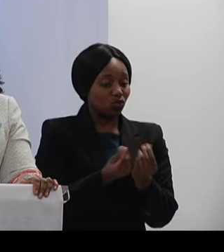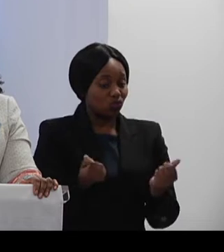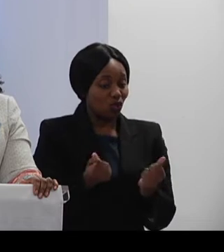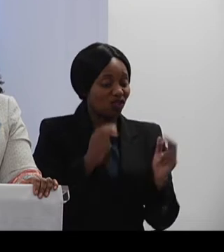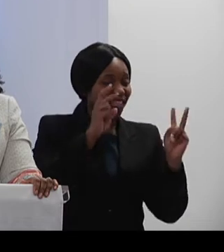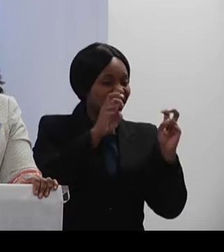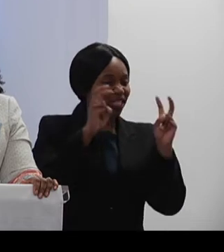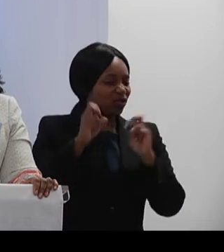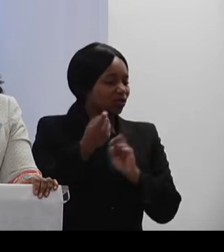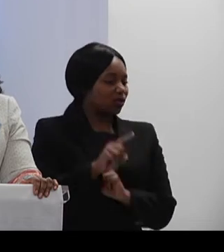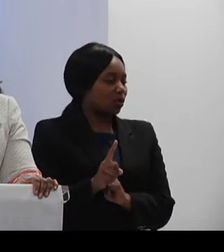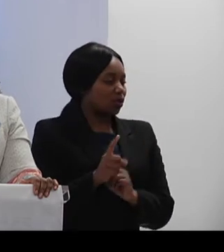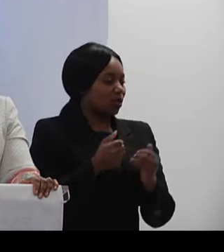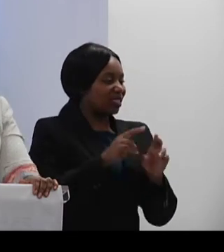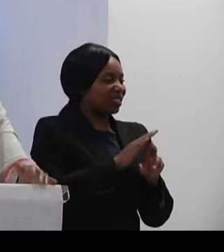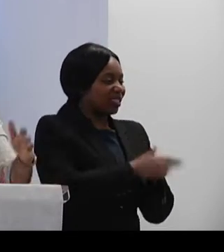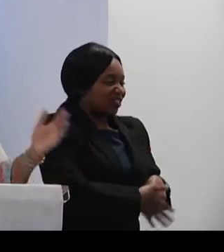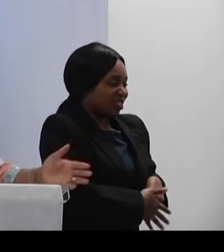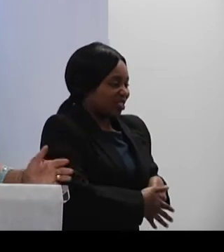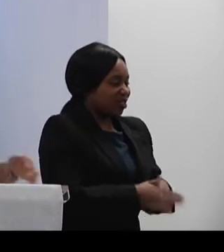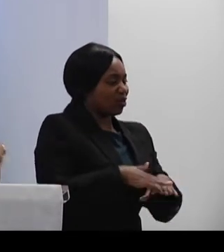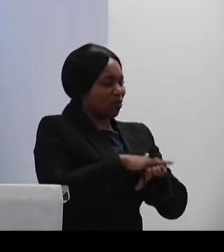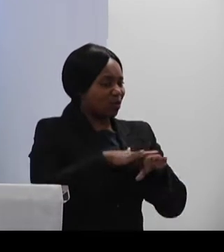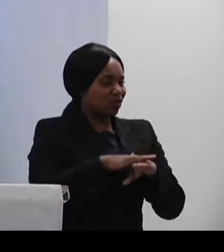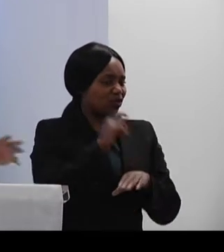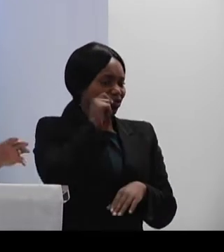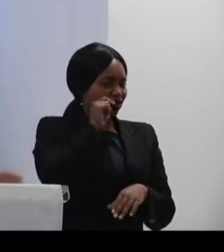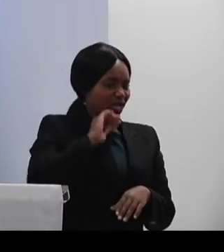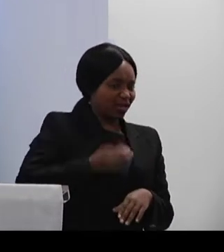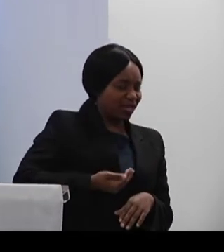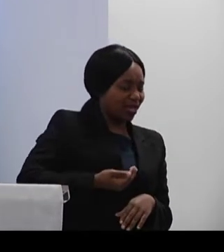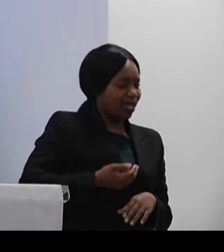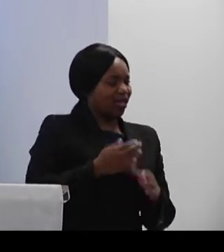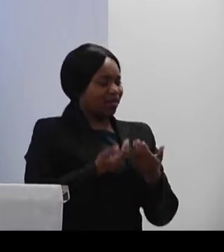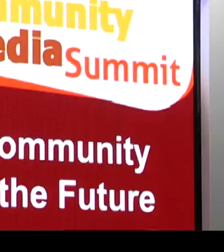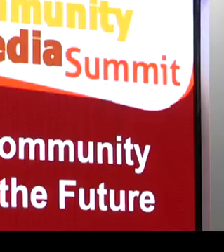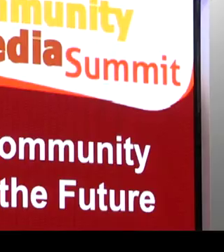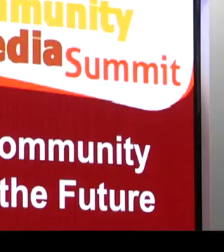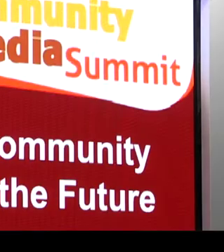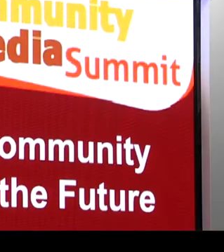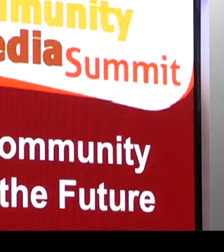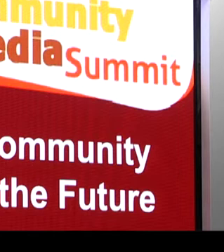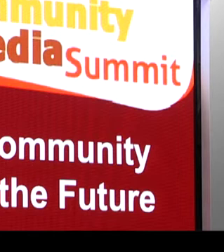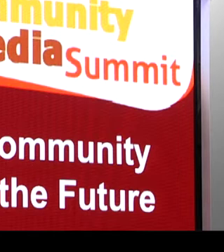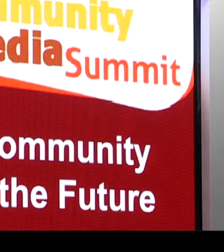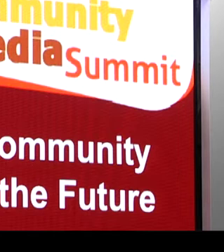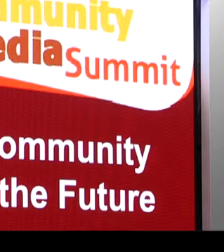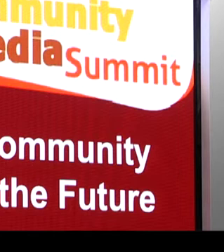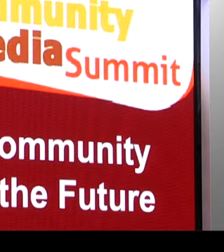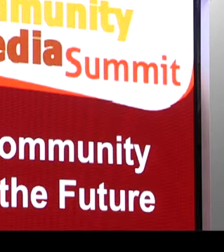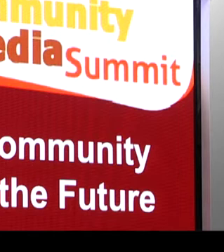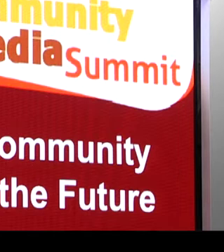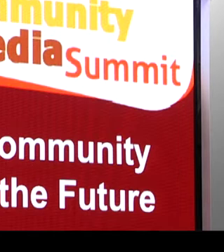divisions on the basis of gender and gender inequalities with regard to ownership,